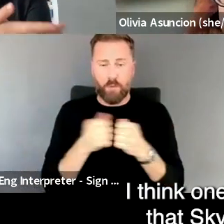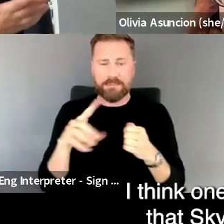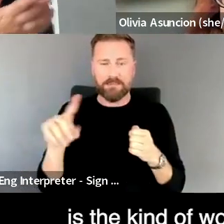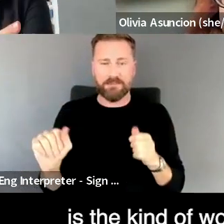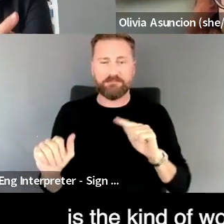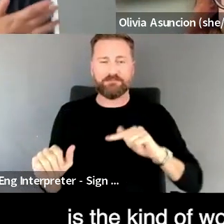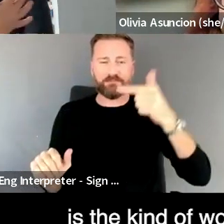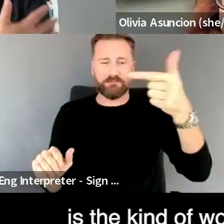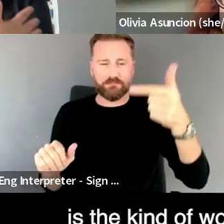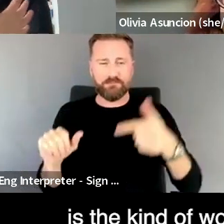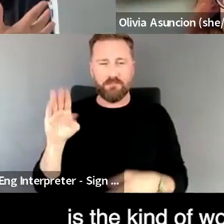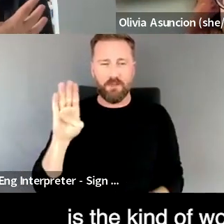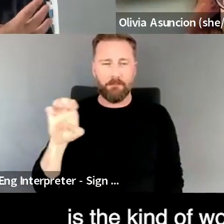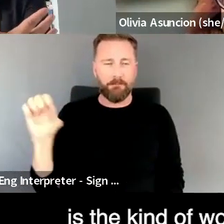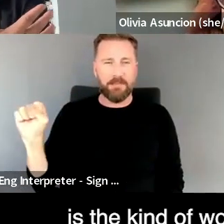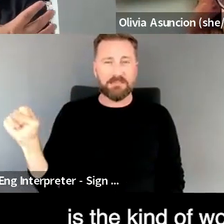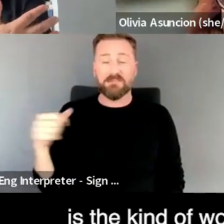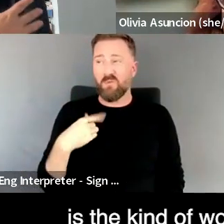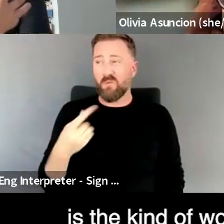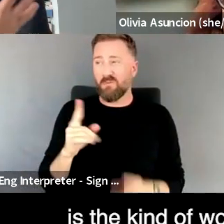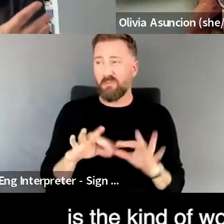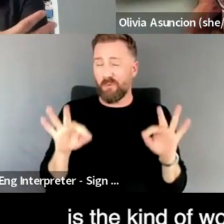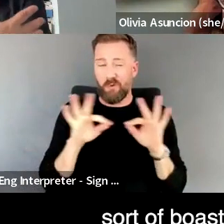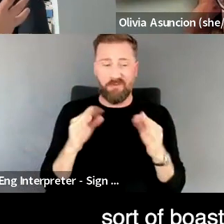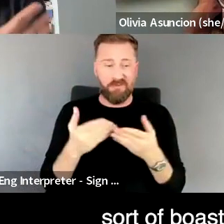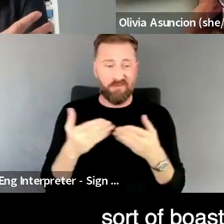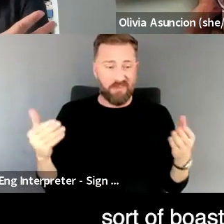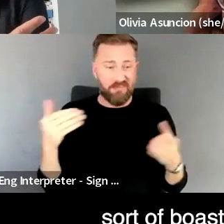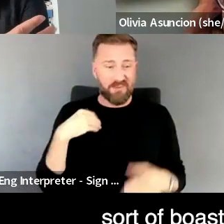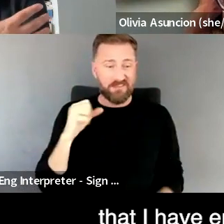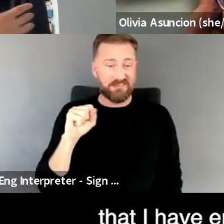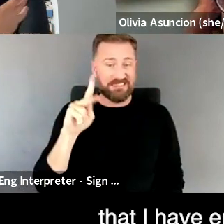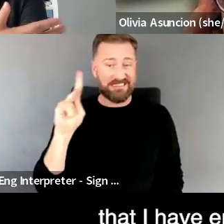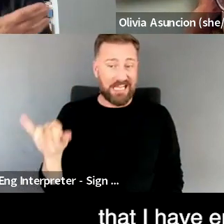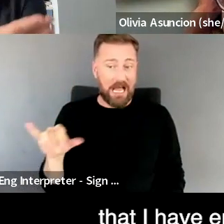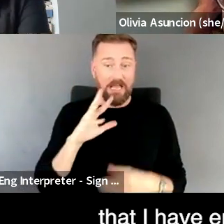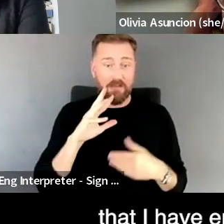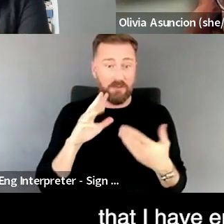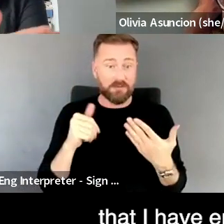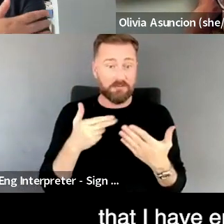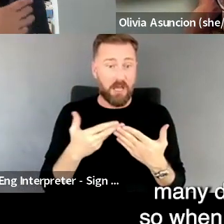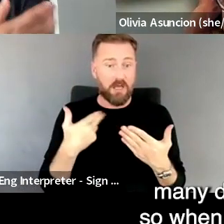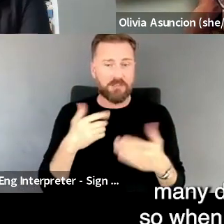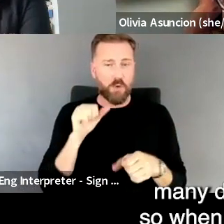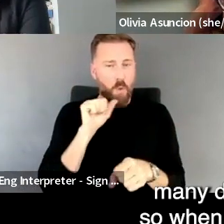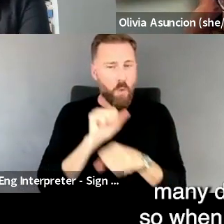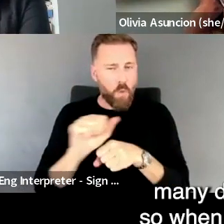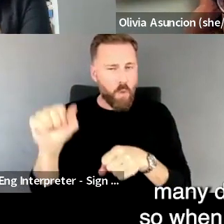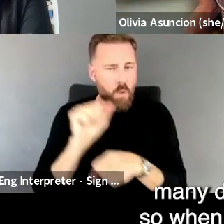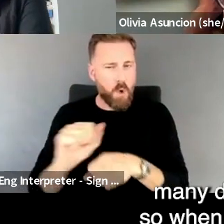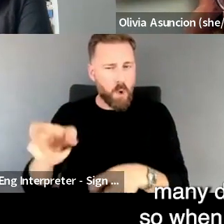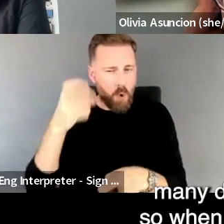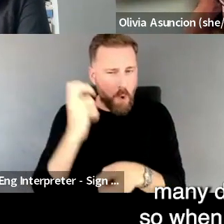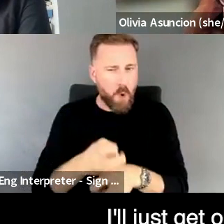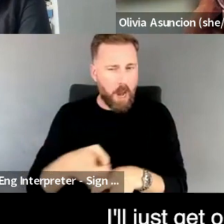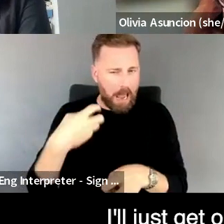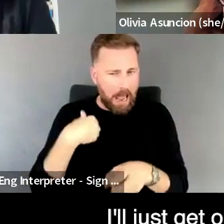Skye brings up here is the kind of work ethic or sort of, yeah, sort of boasting about hard work that I have encountered at many, many design schools